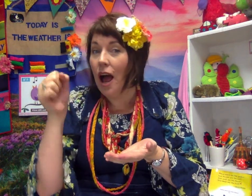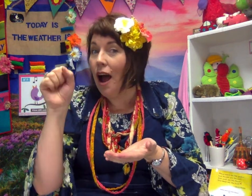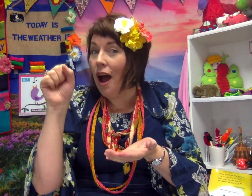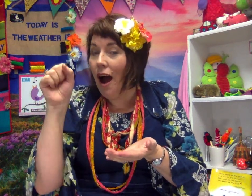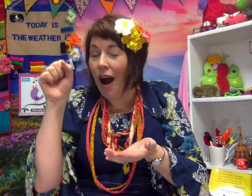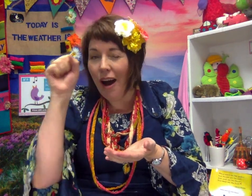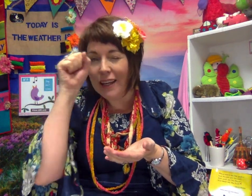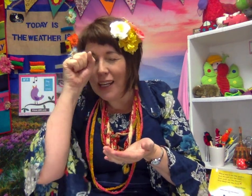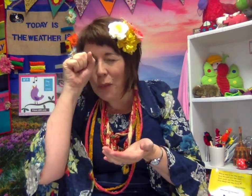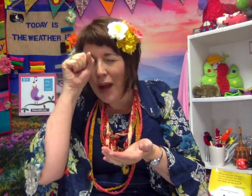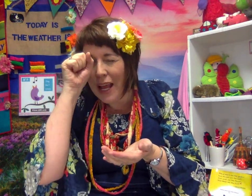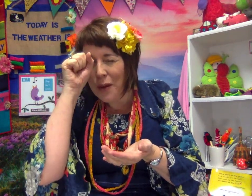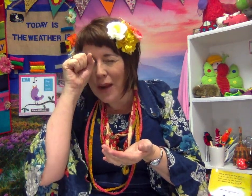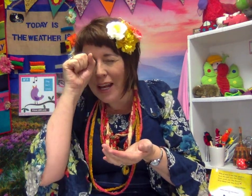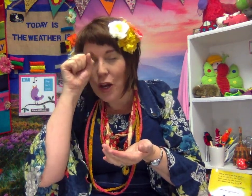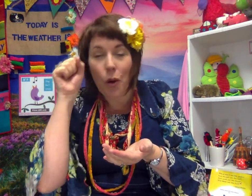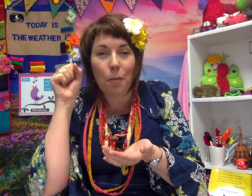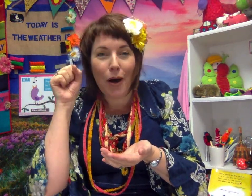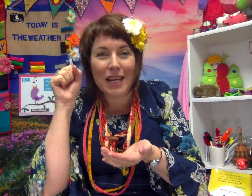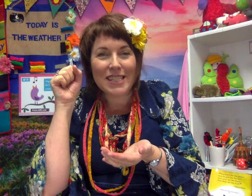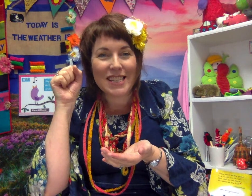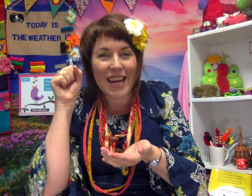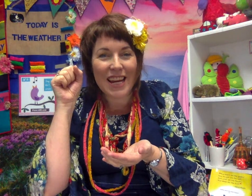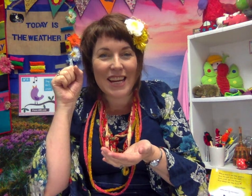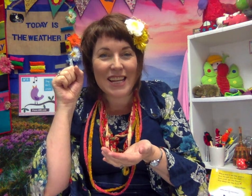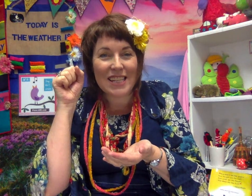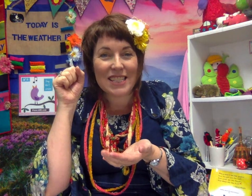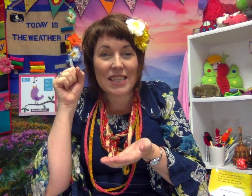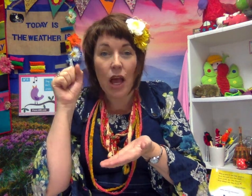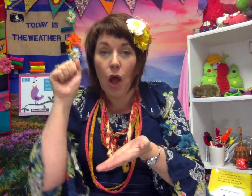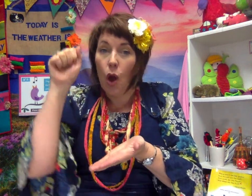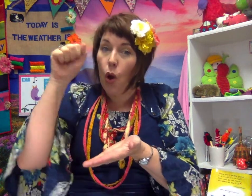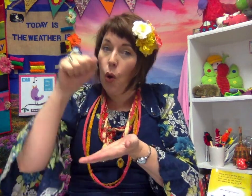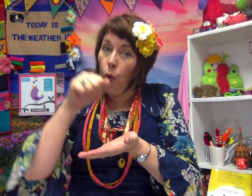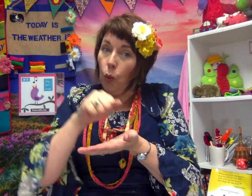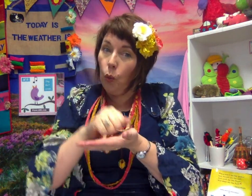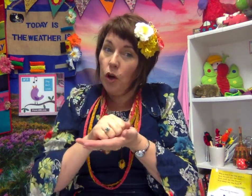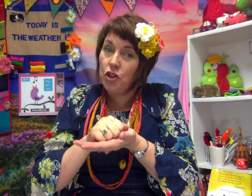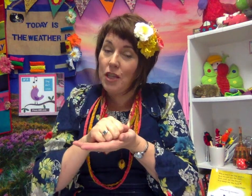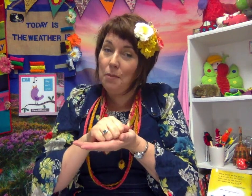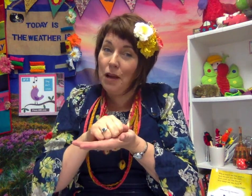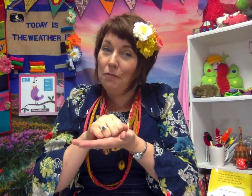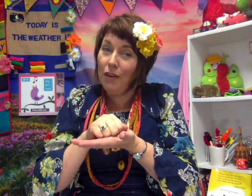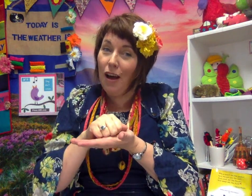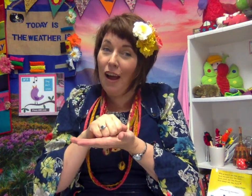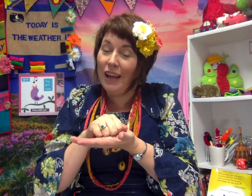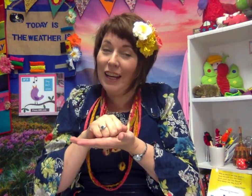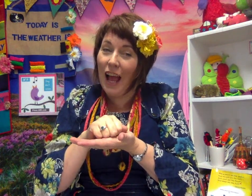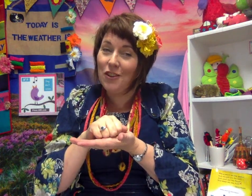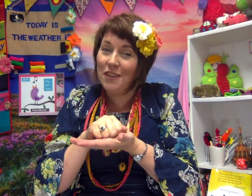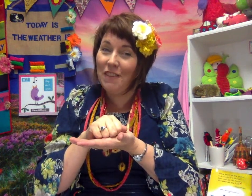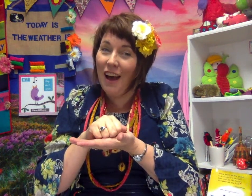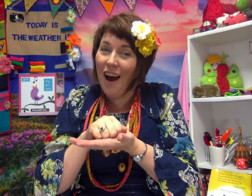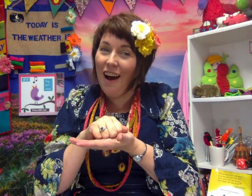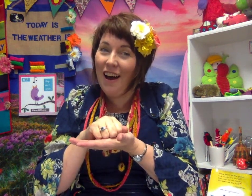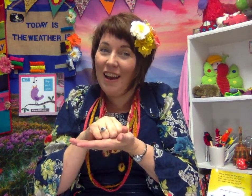Hiding away where nobody sees. Watch them come flying out of the hive.